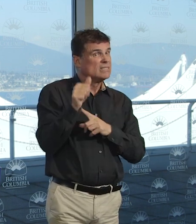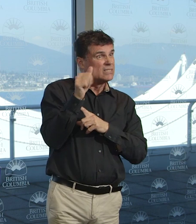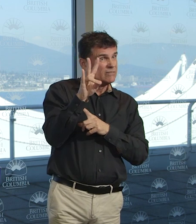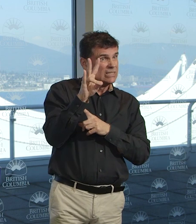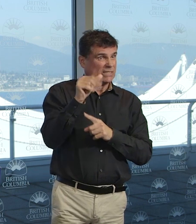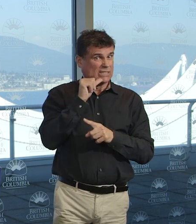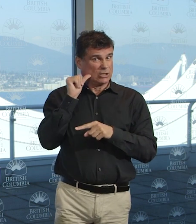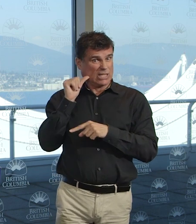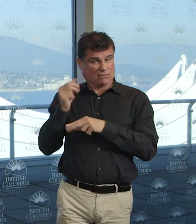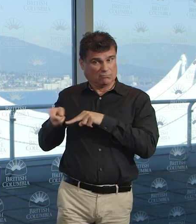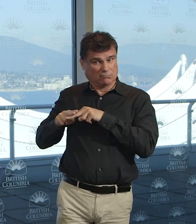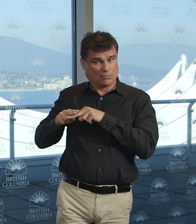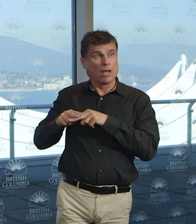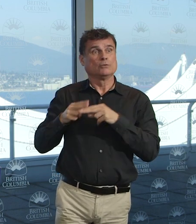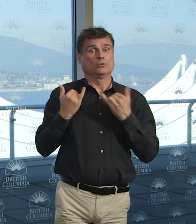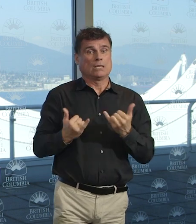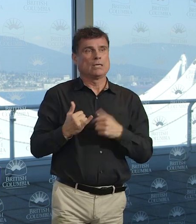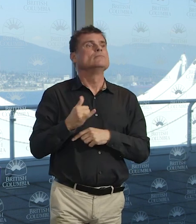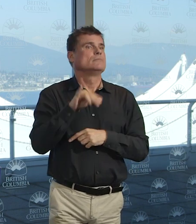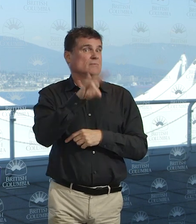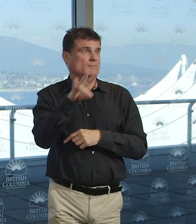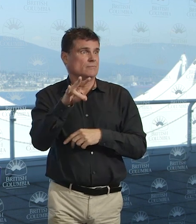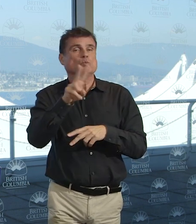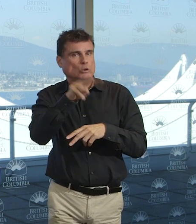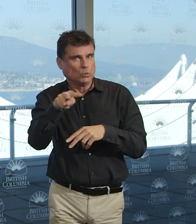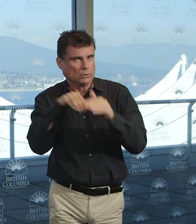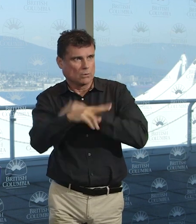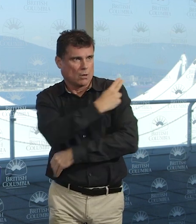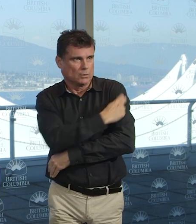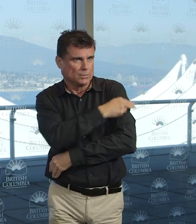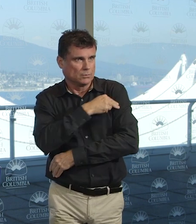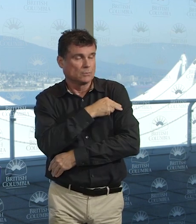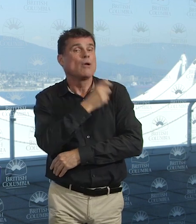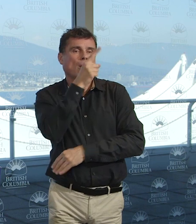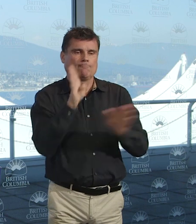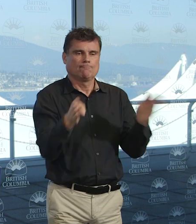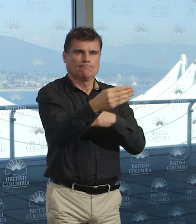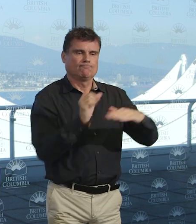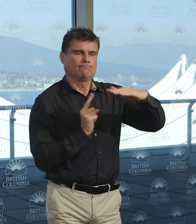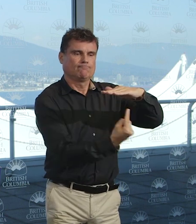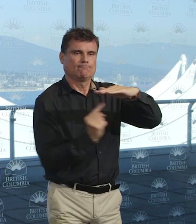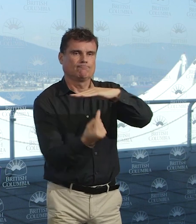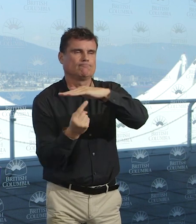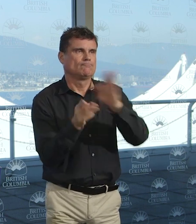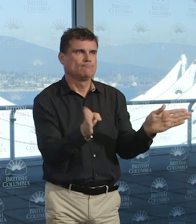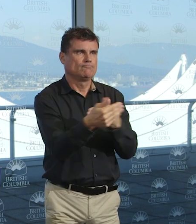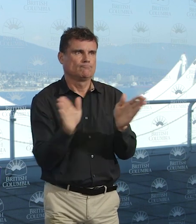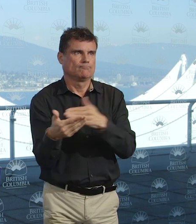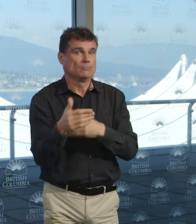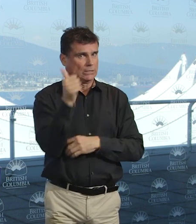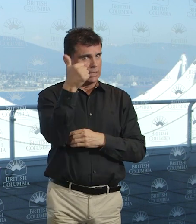are in ICU, compared to 9 yesterday. And I just want to put in context for a moment,